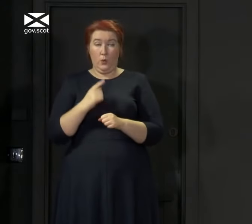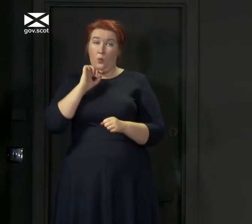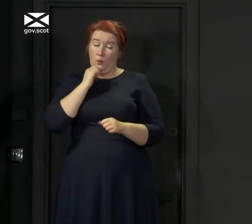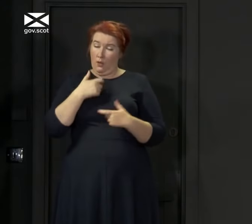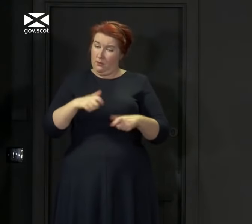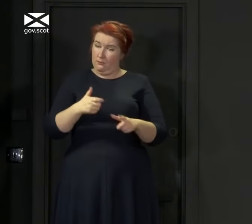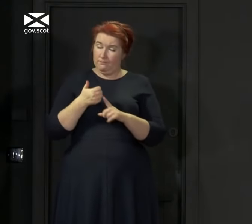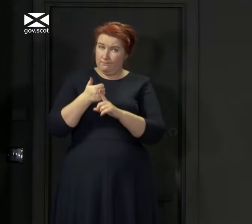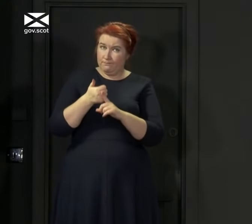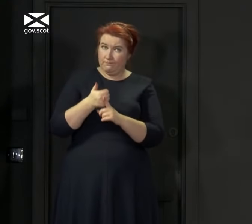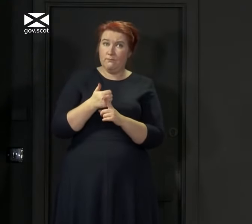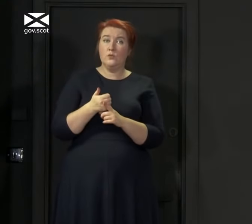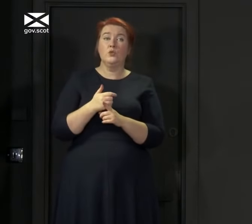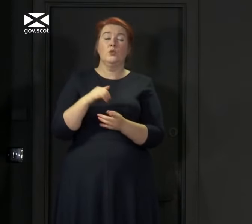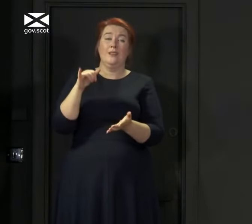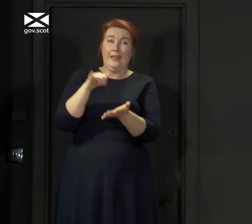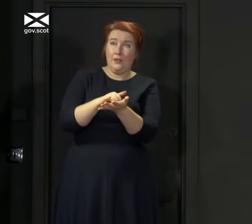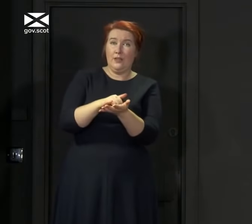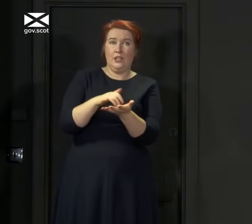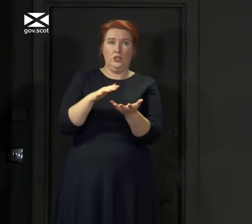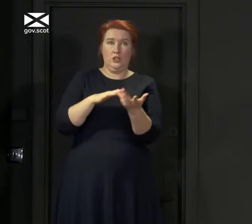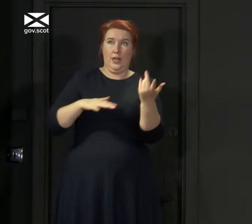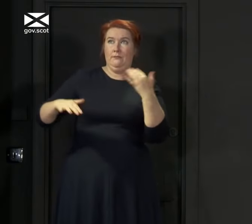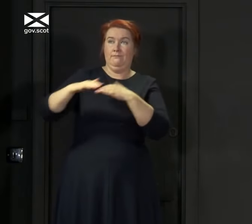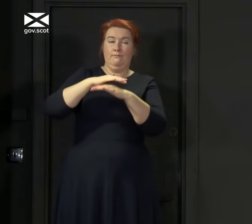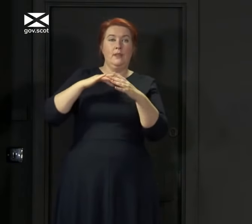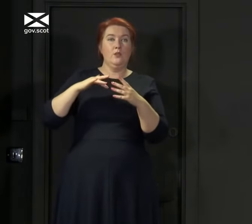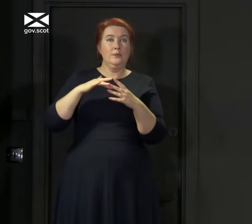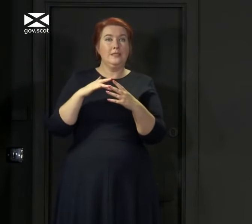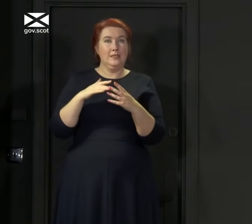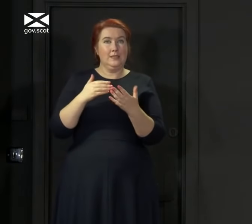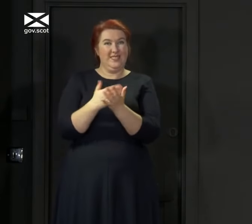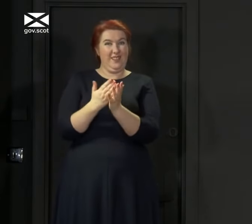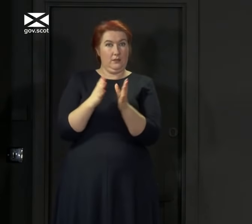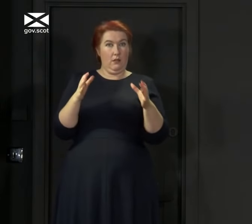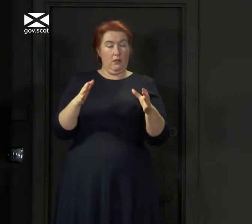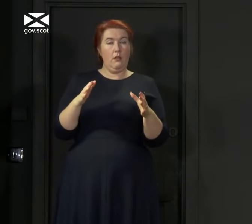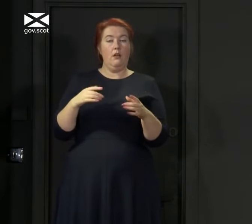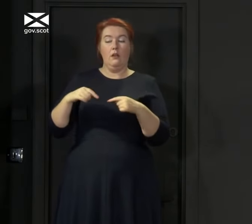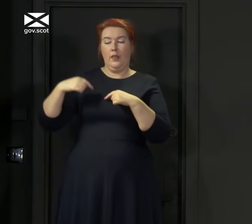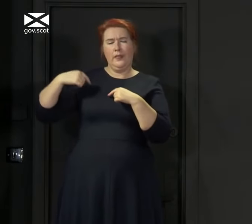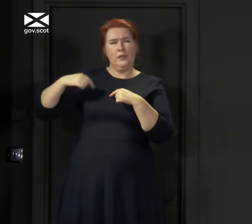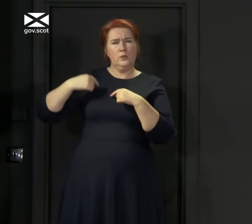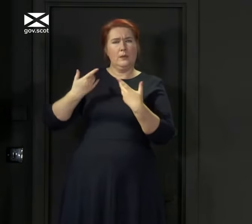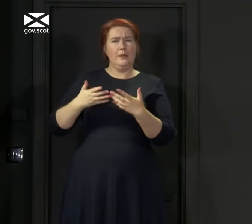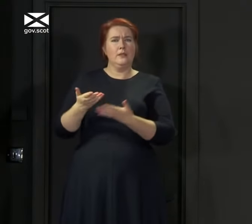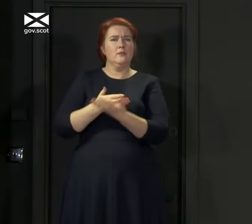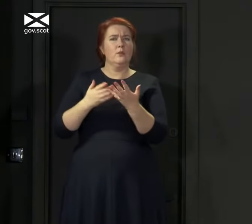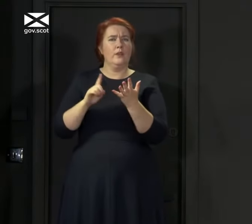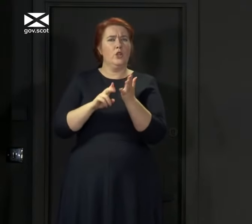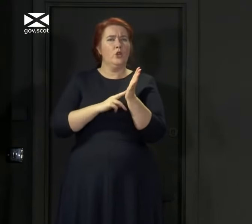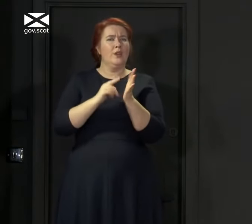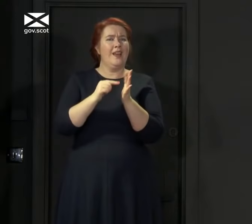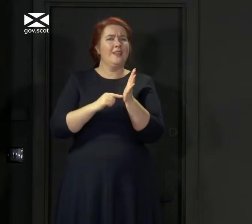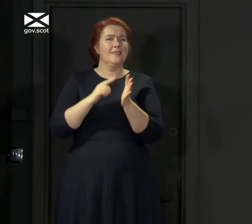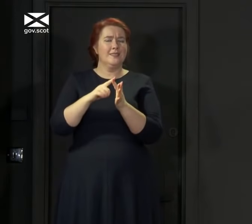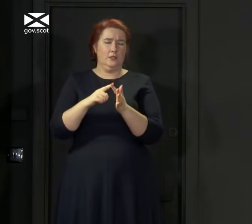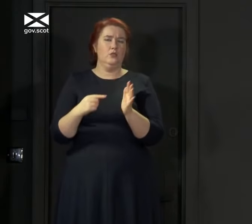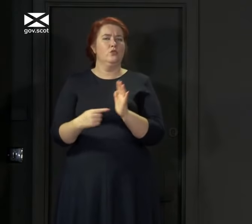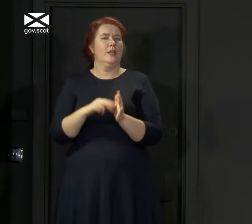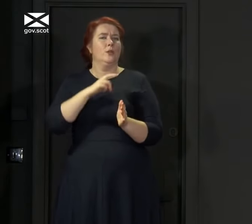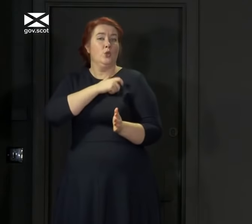aviation and the wider aerospace sector as much as we can. Earlier this week, I had a discussion with the Unite Trade Union about some of the issues